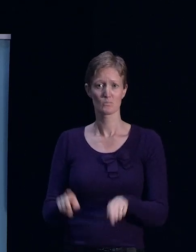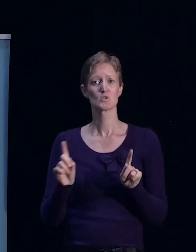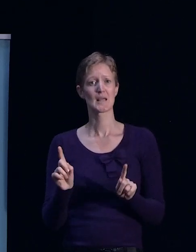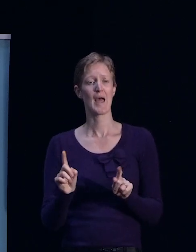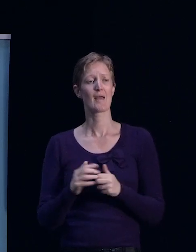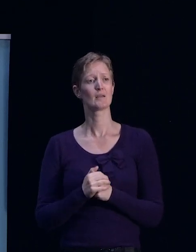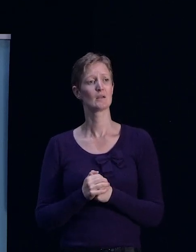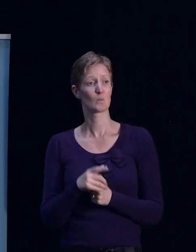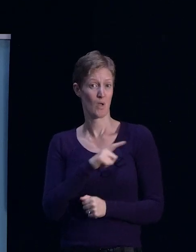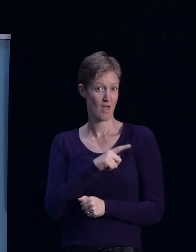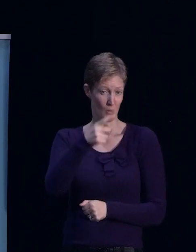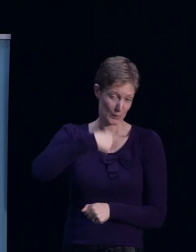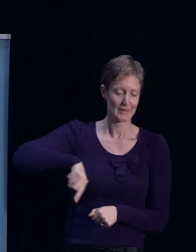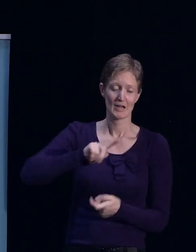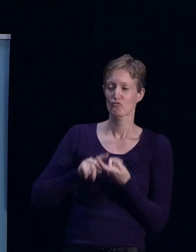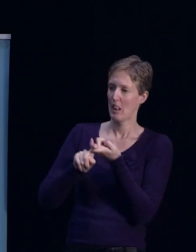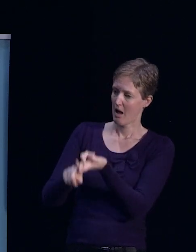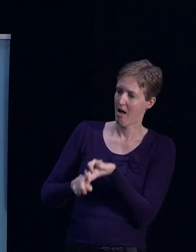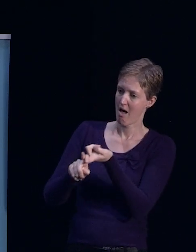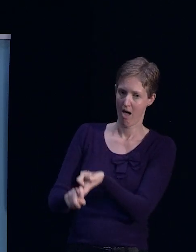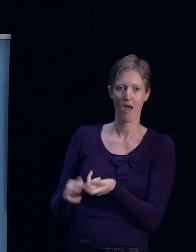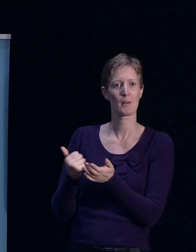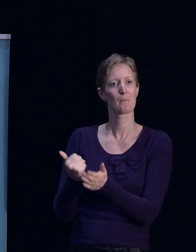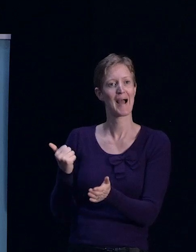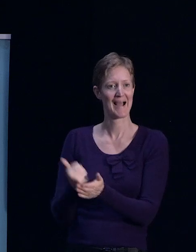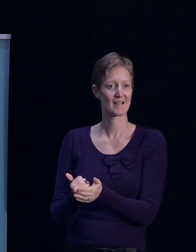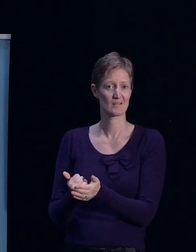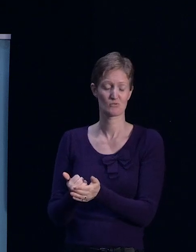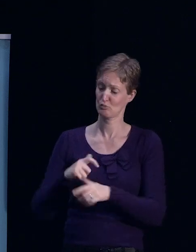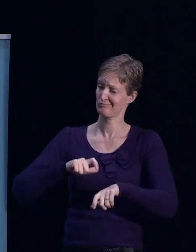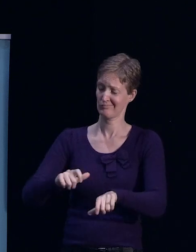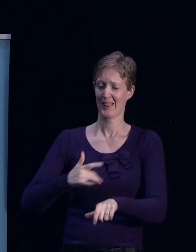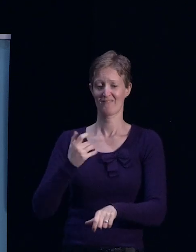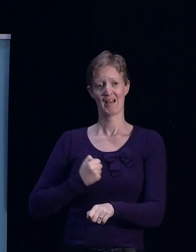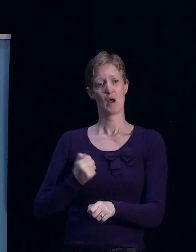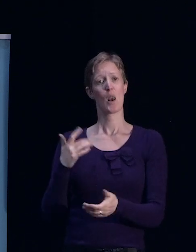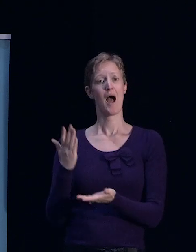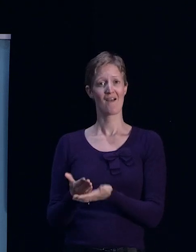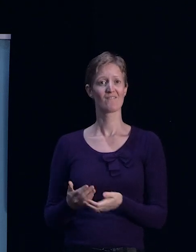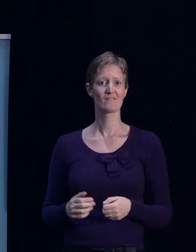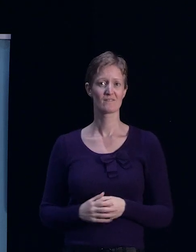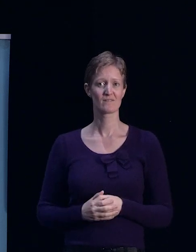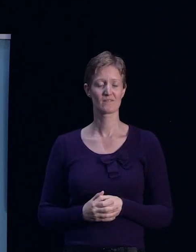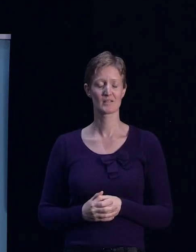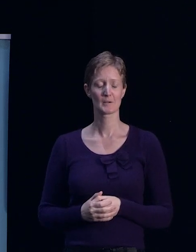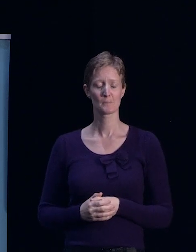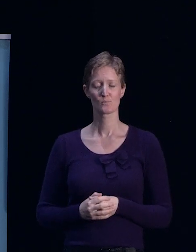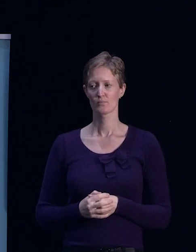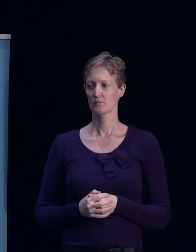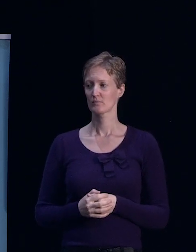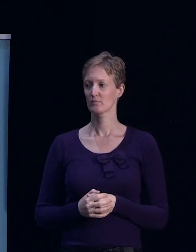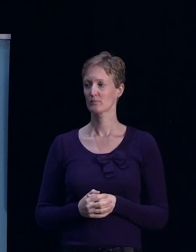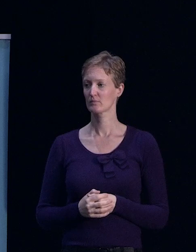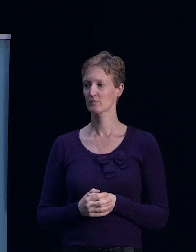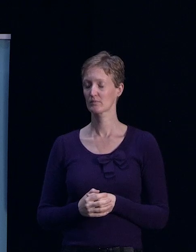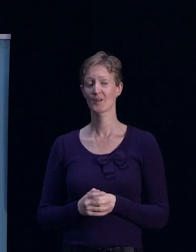we rely on banks to, uh, for our, our lives and, and to keep us going and they've been here with us. And what, what I'm actually